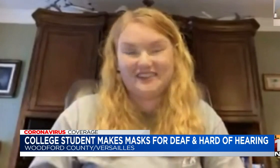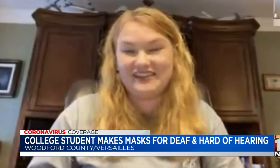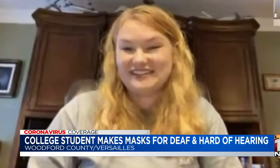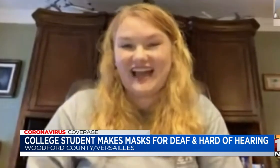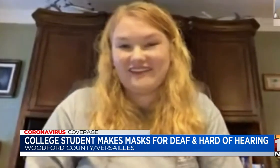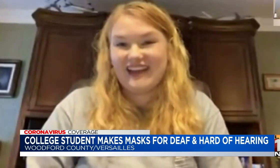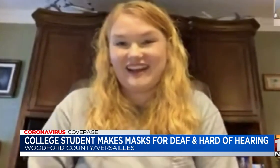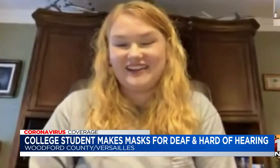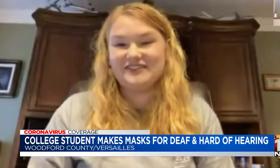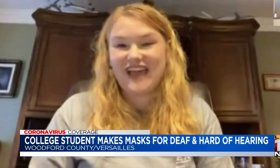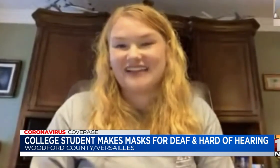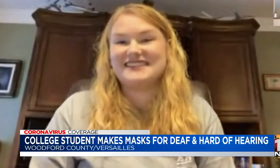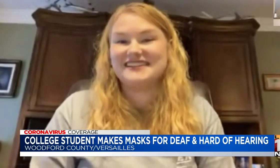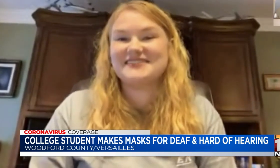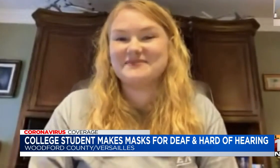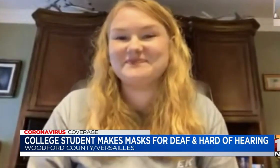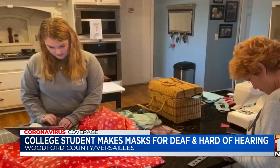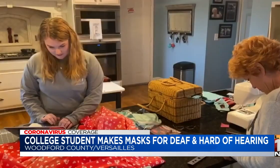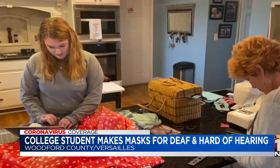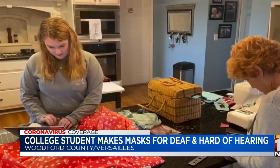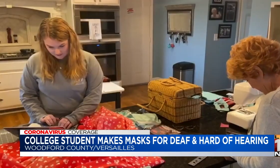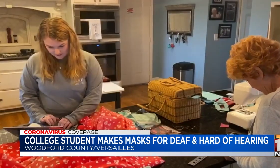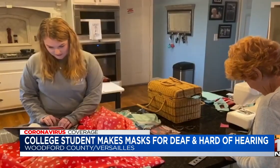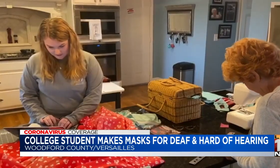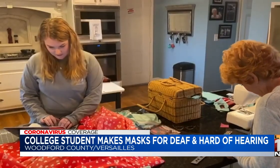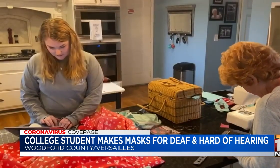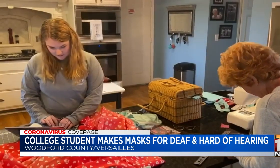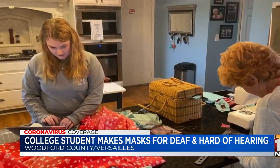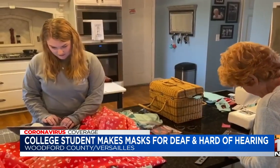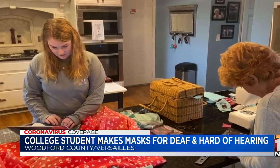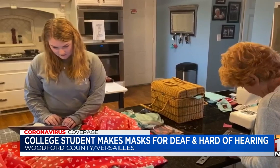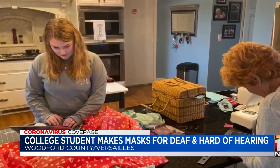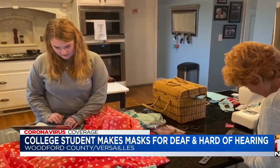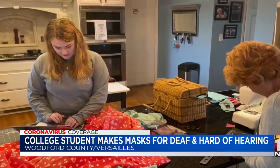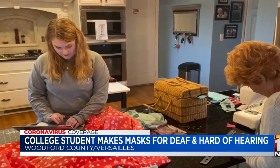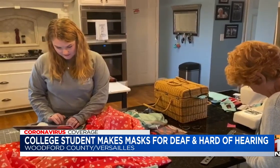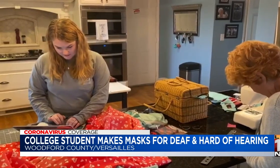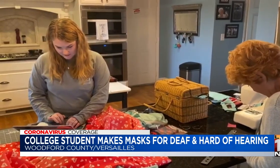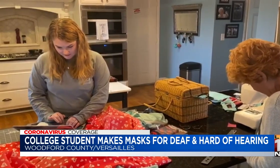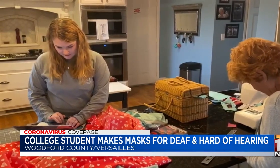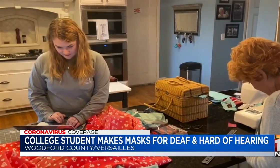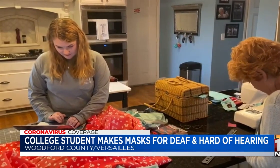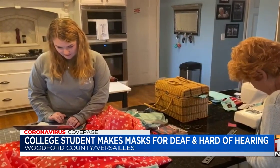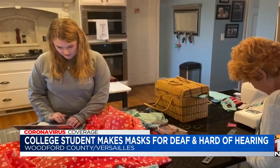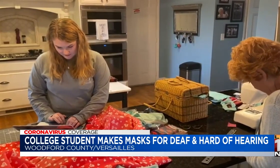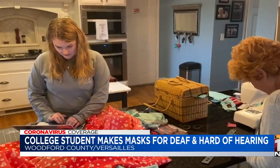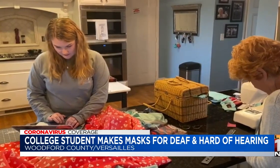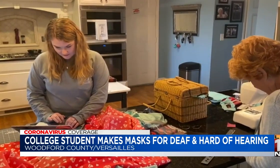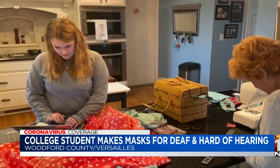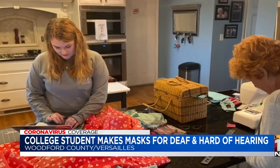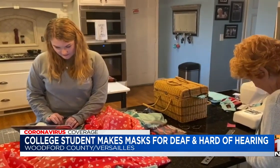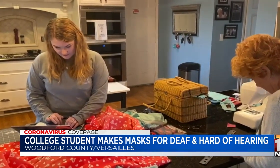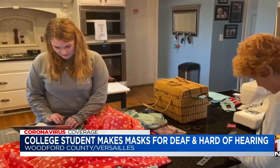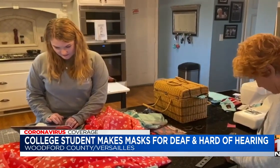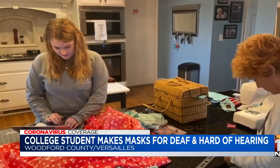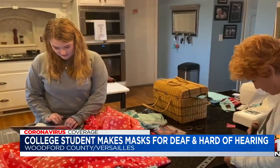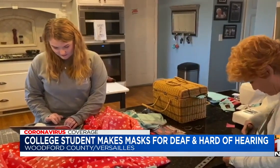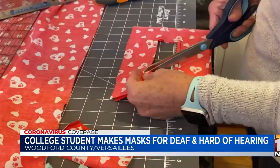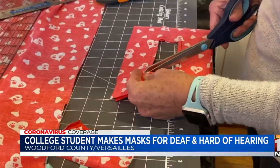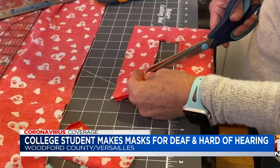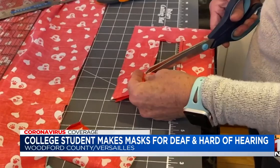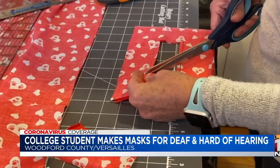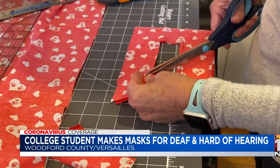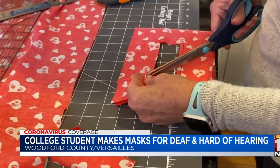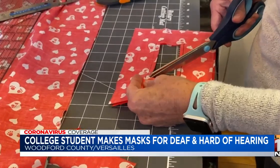ASL, then you need to have that kind of access. Ashley is studying education for the deaf and hard of hearing. So this is a bit of a passion project.